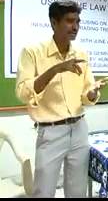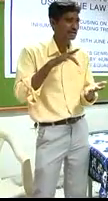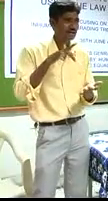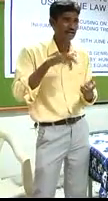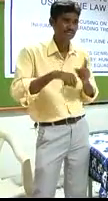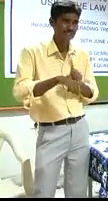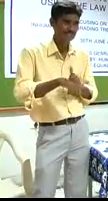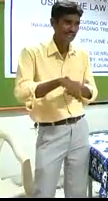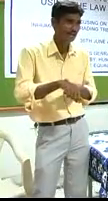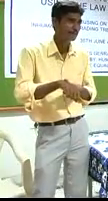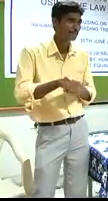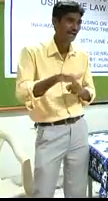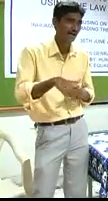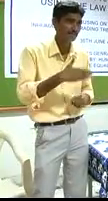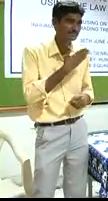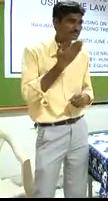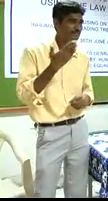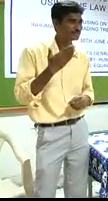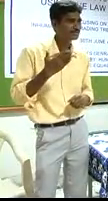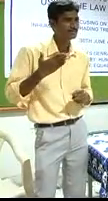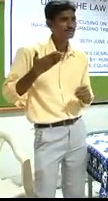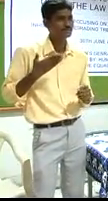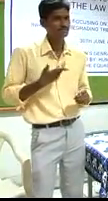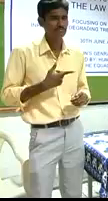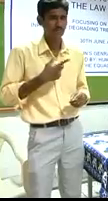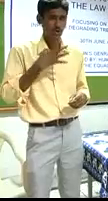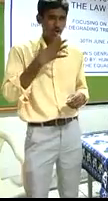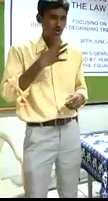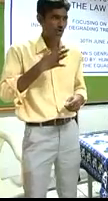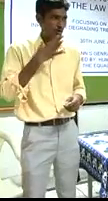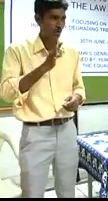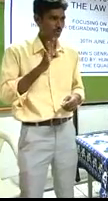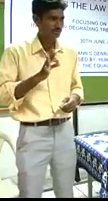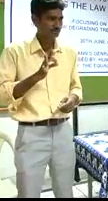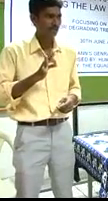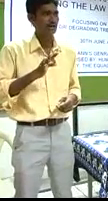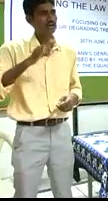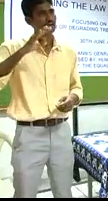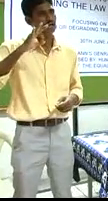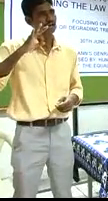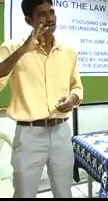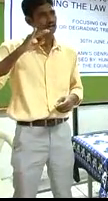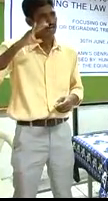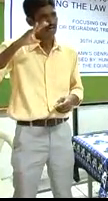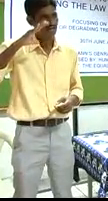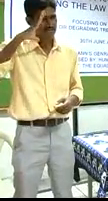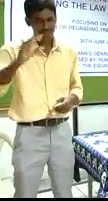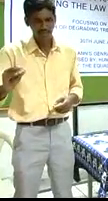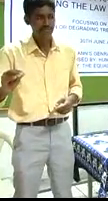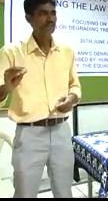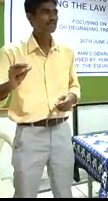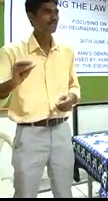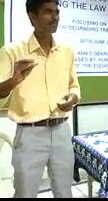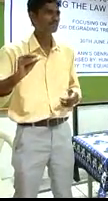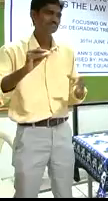where either they are aboriginals or they are tribals or it's a